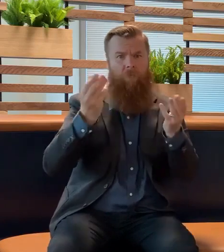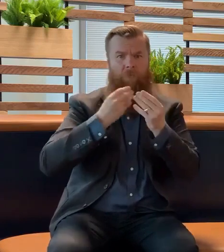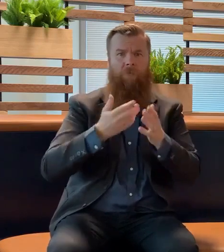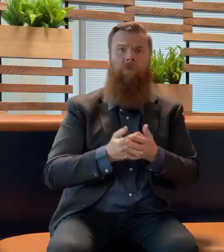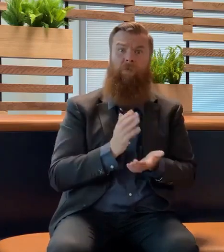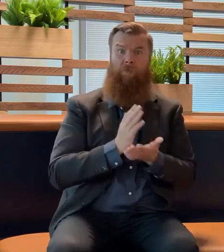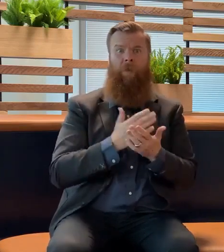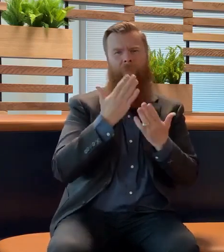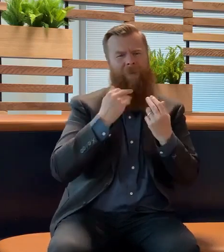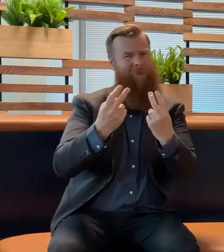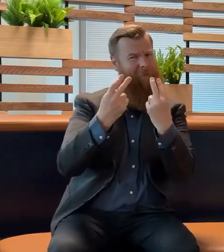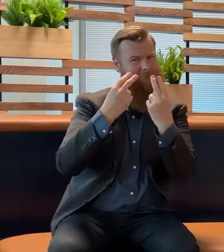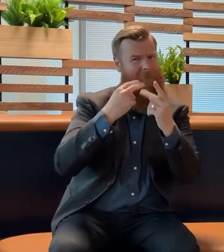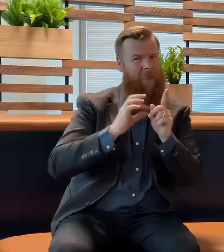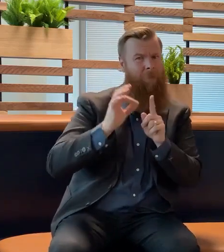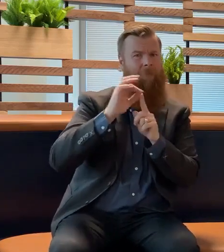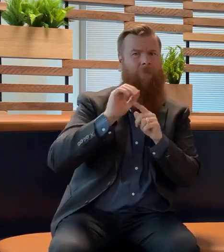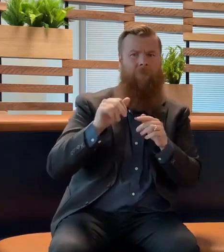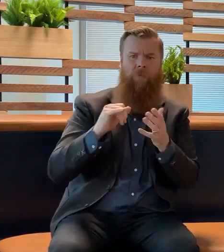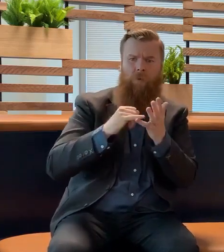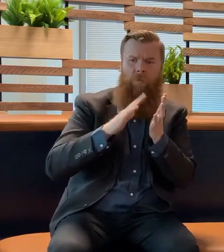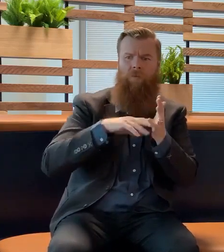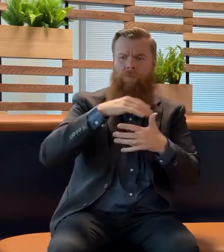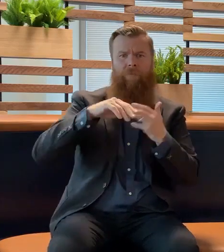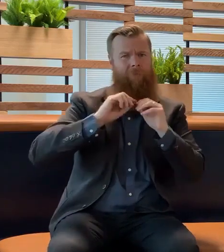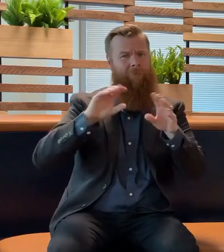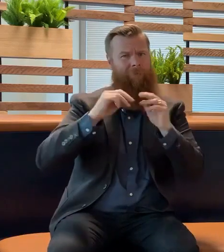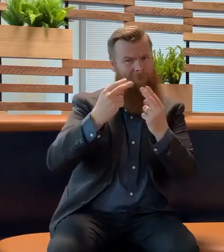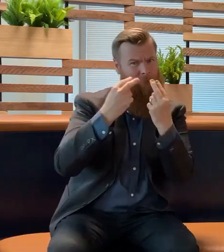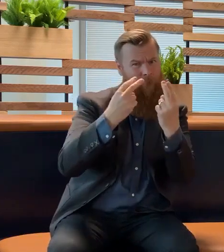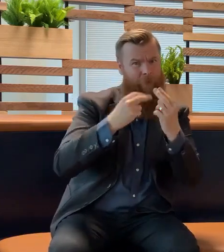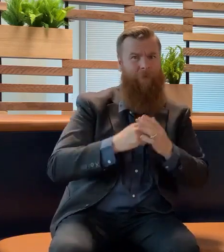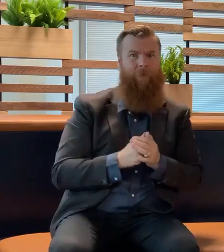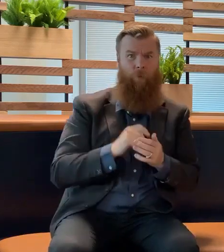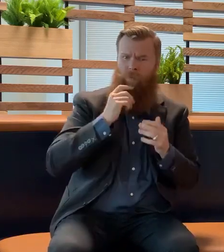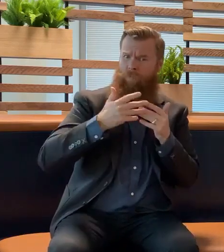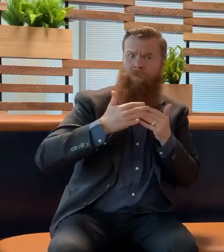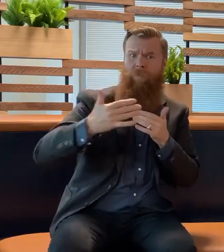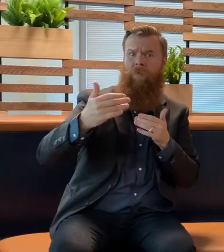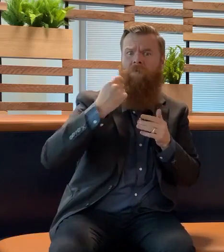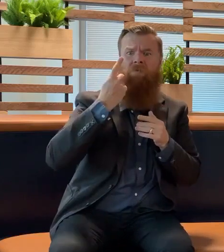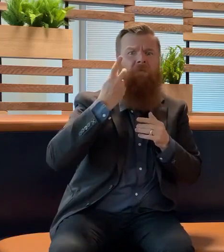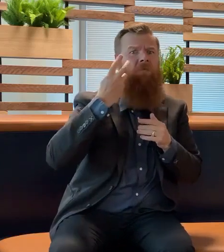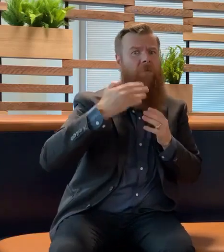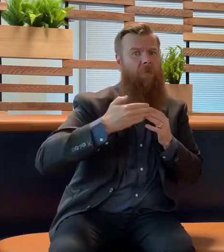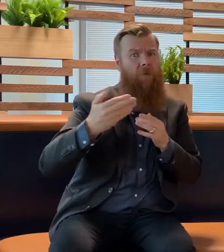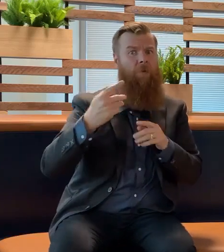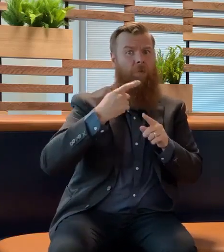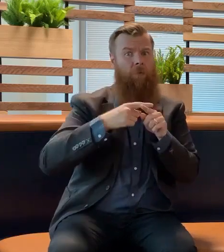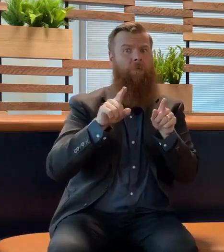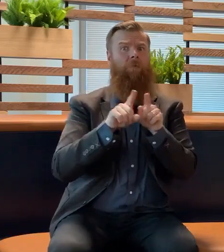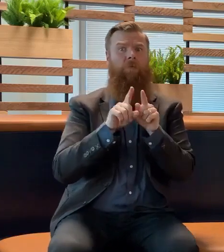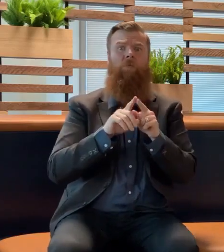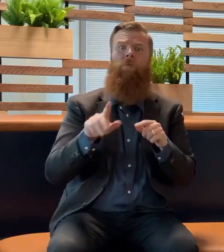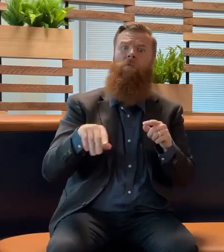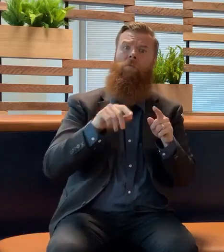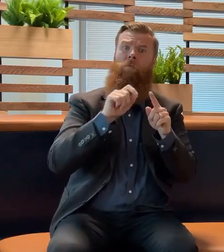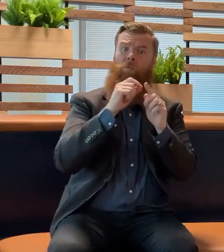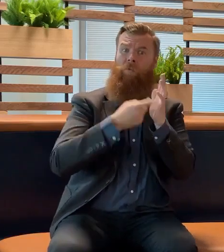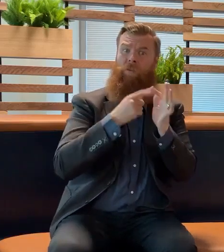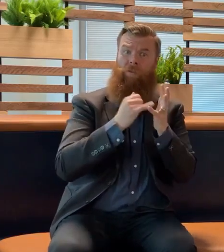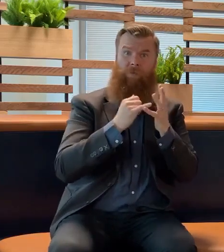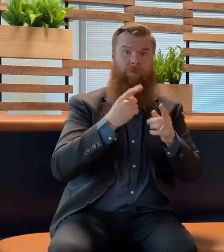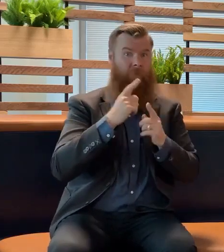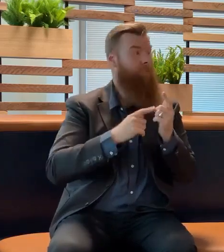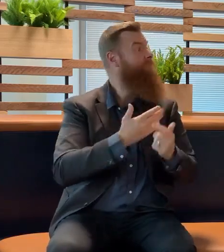further social media posts over the next few days, as well as our press conferences. And so I'll close with